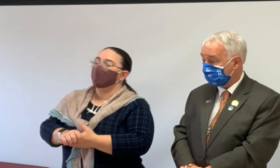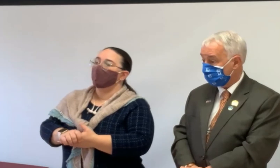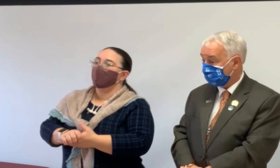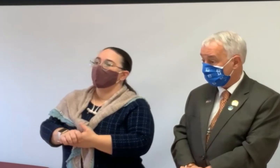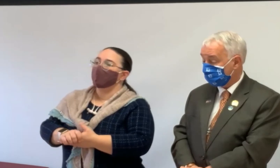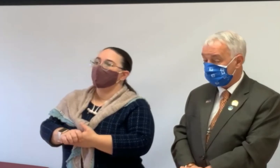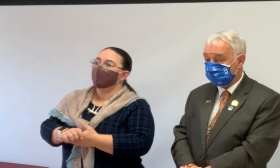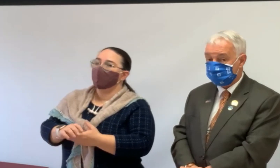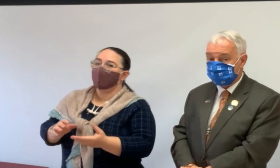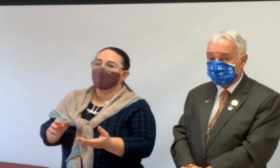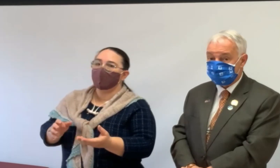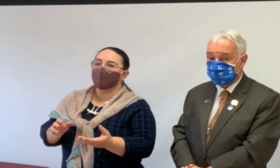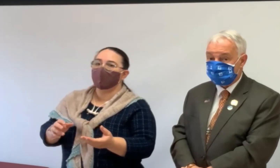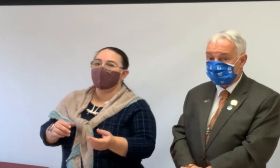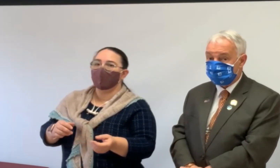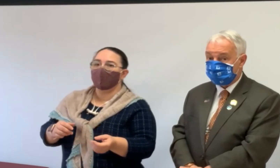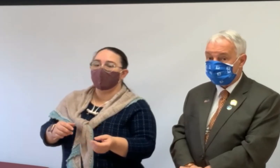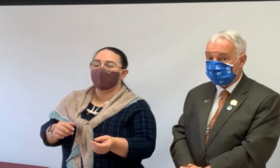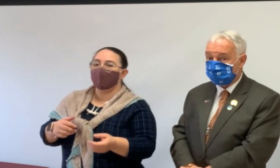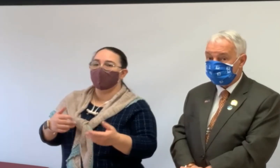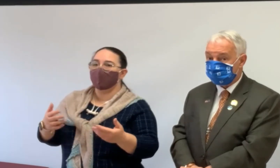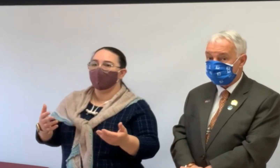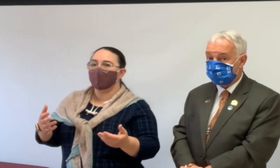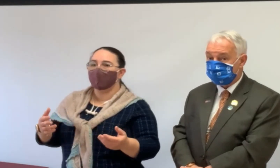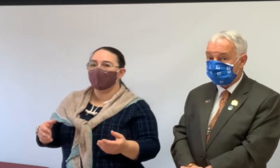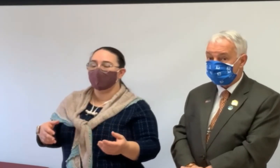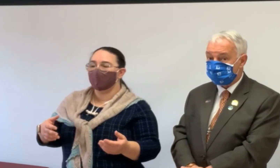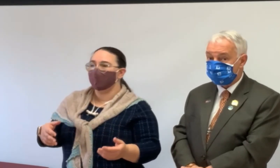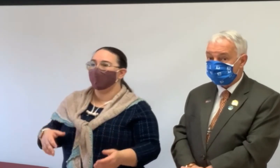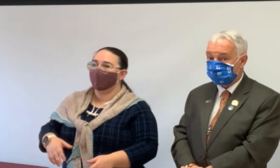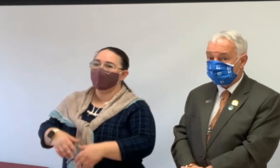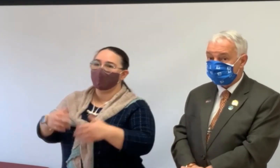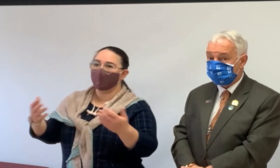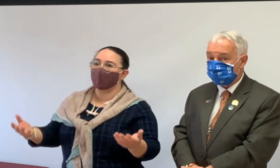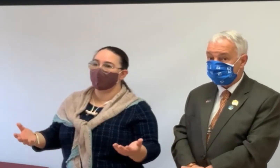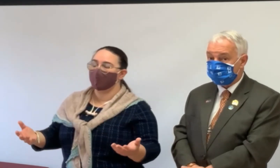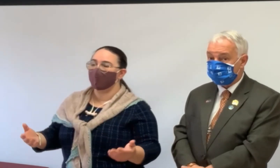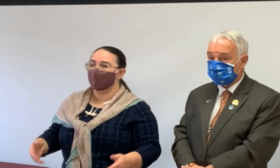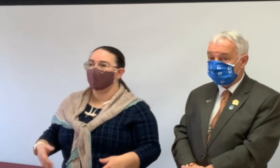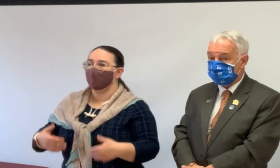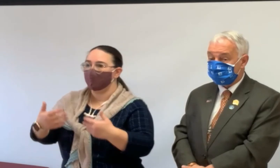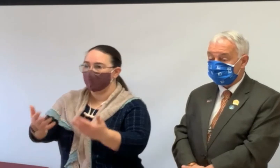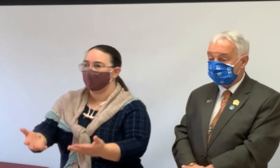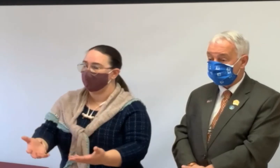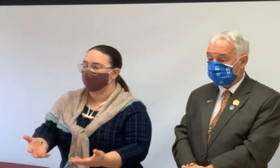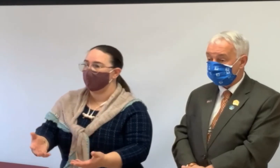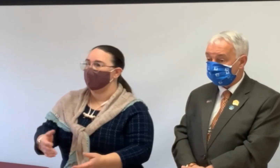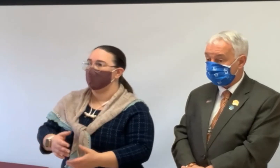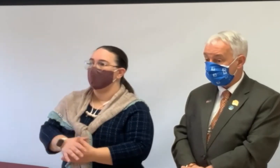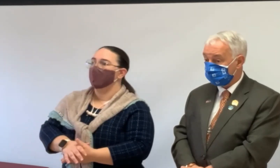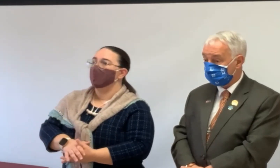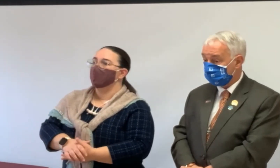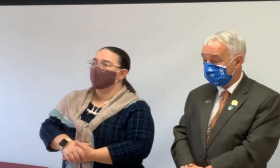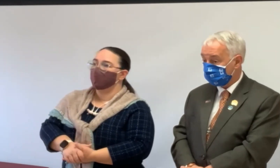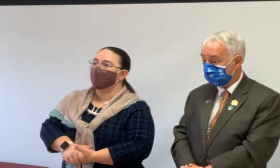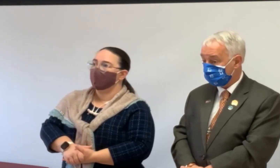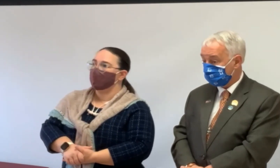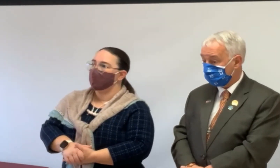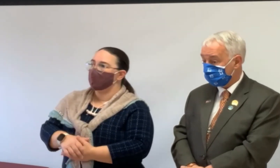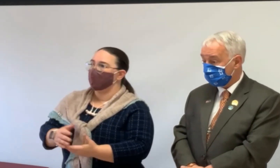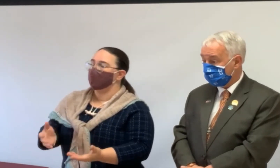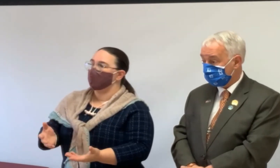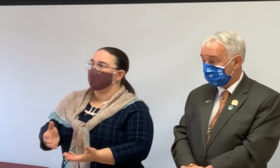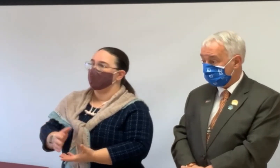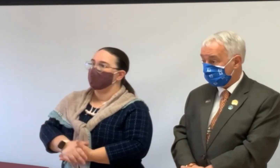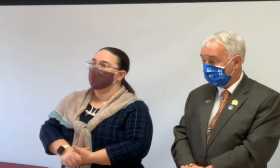And, uh, so nobody should be giving you advice that says you have to spend all this money in order to sell your property. You should be